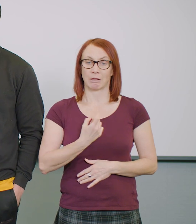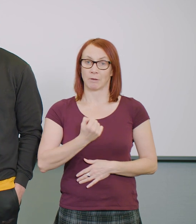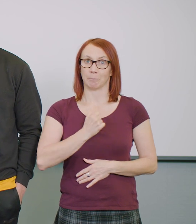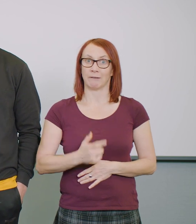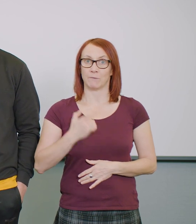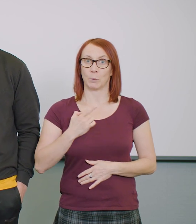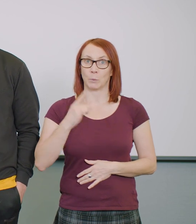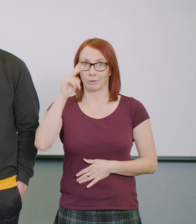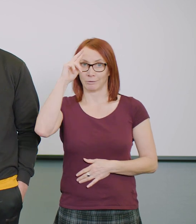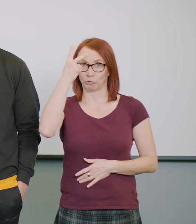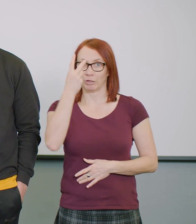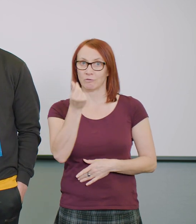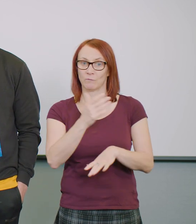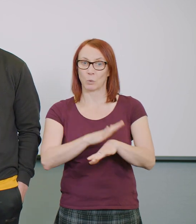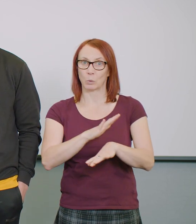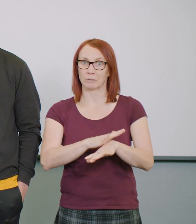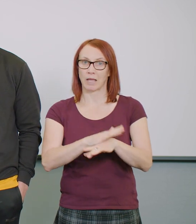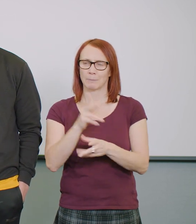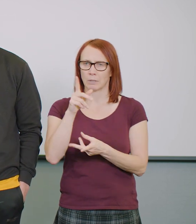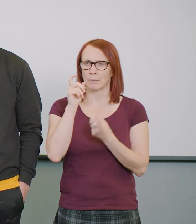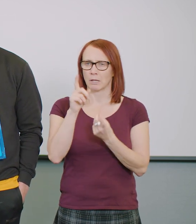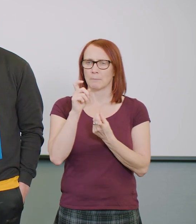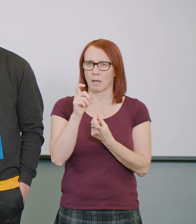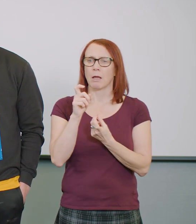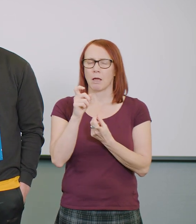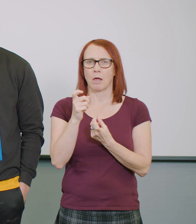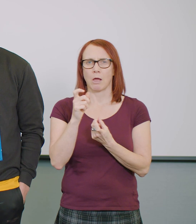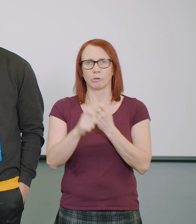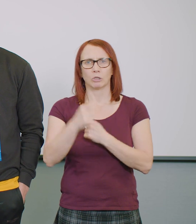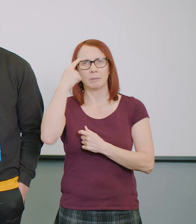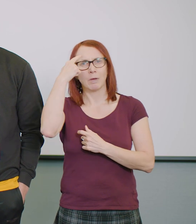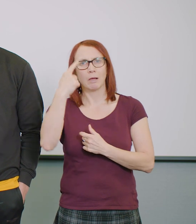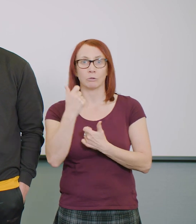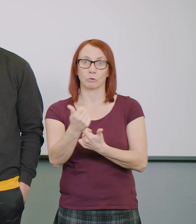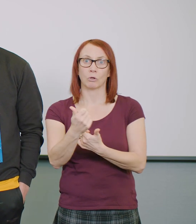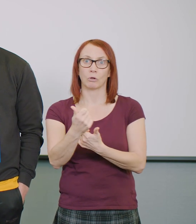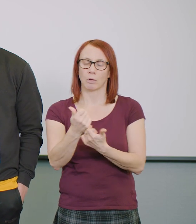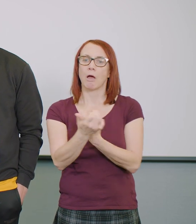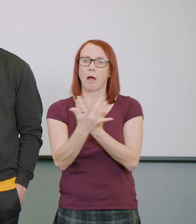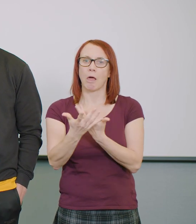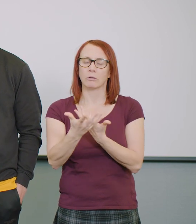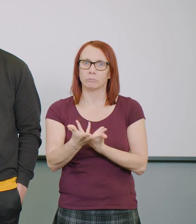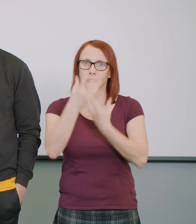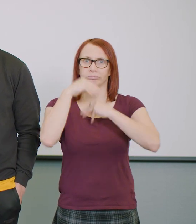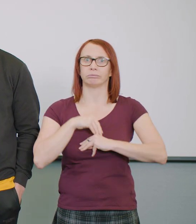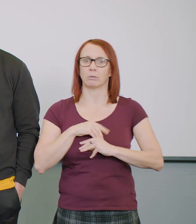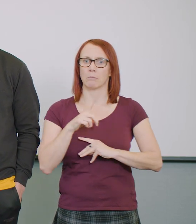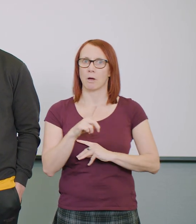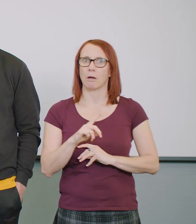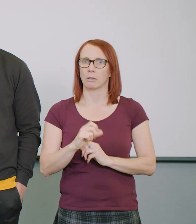times on the basis of what other people said and showed and yeah, it was a really good weekend. A lot to take in but a really good weekend.